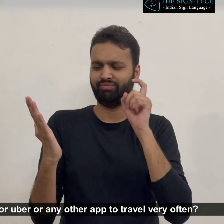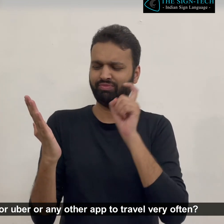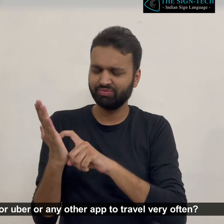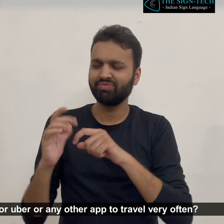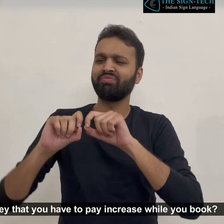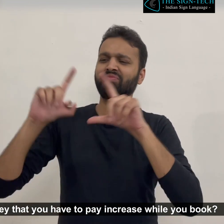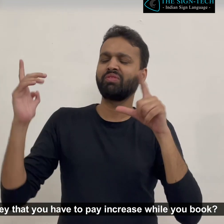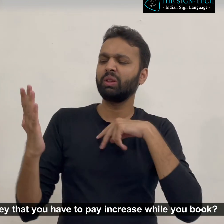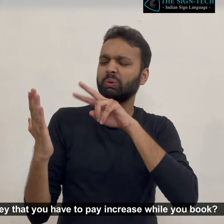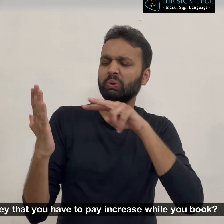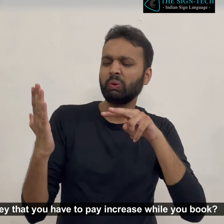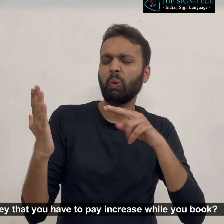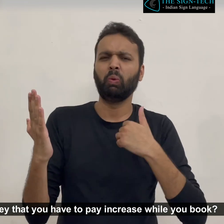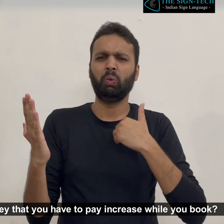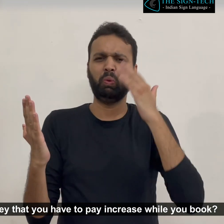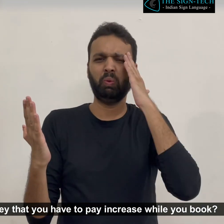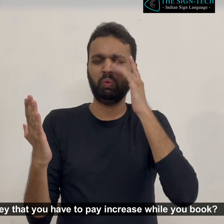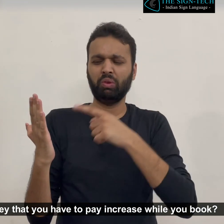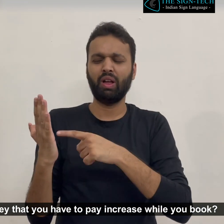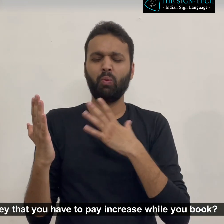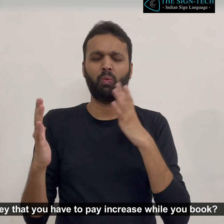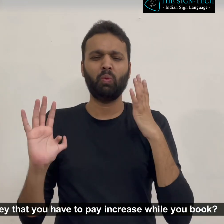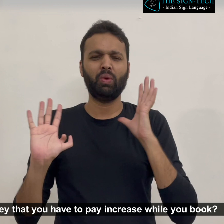Do you often see the money that you have to pay increase while you book?